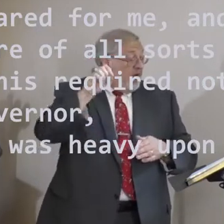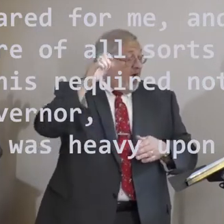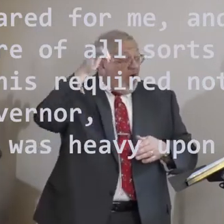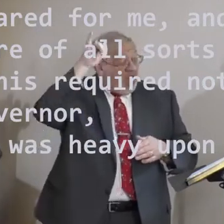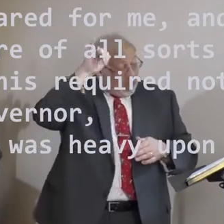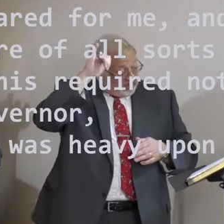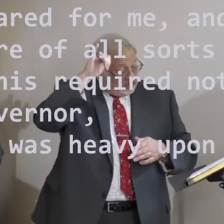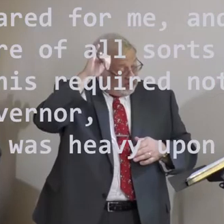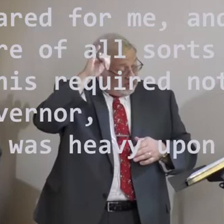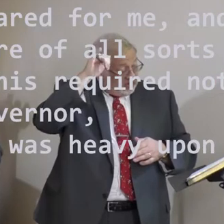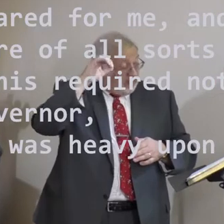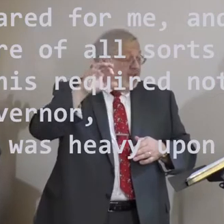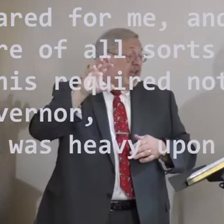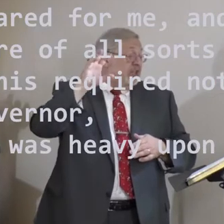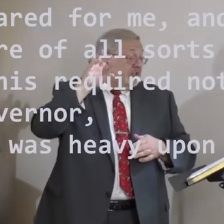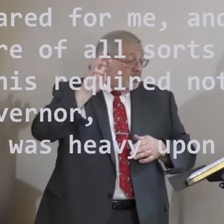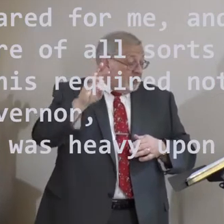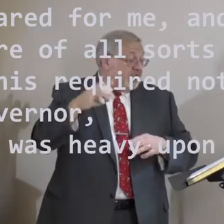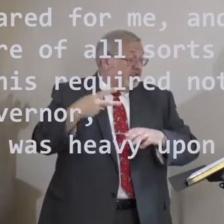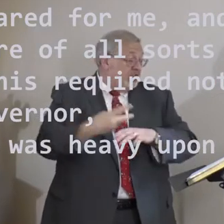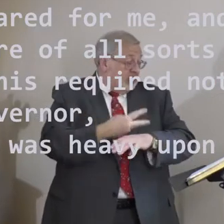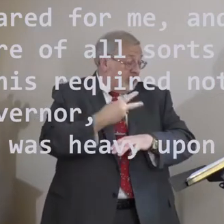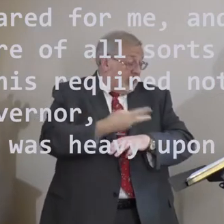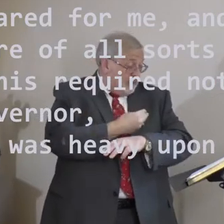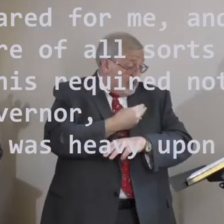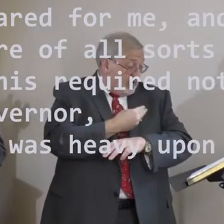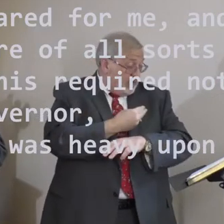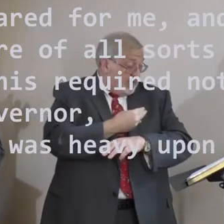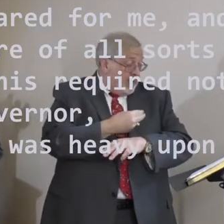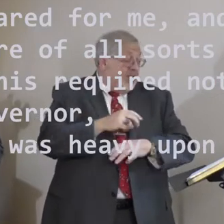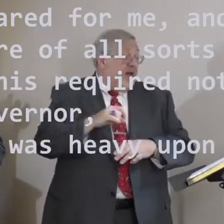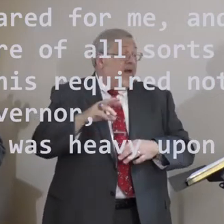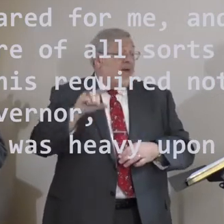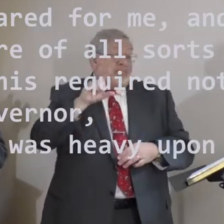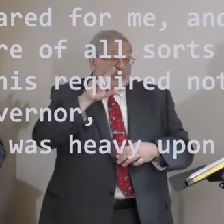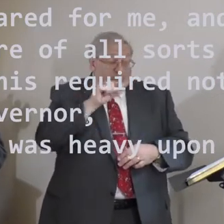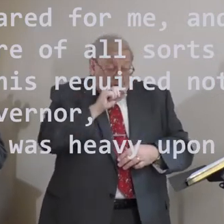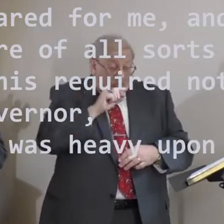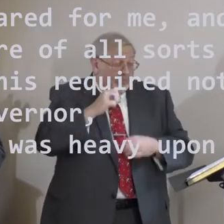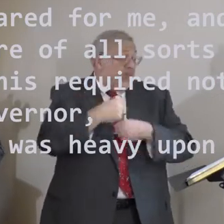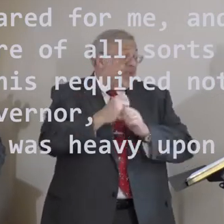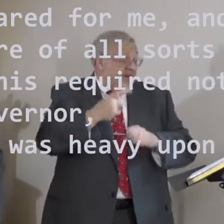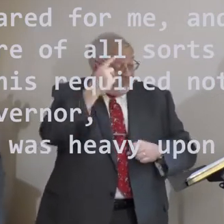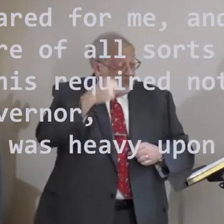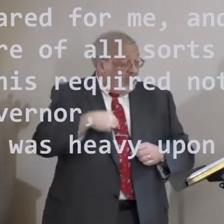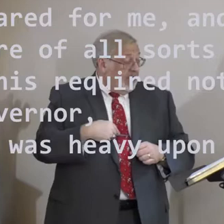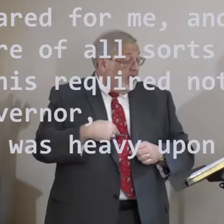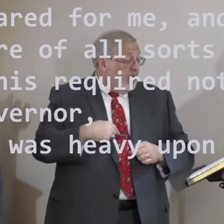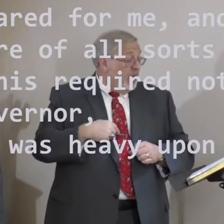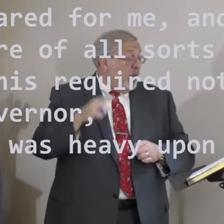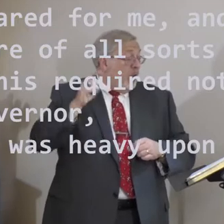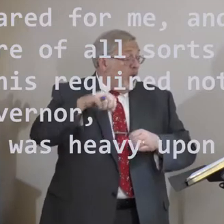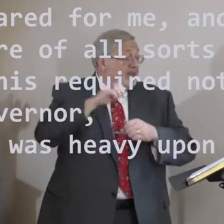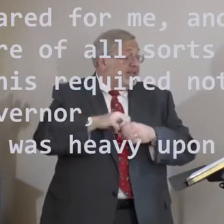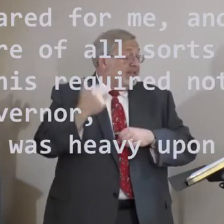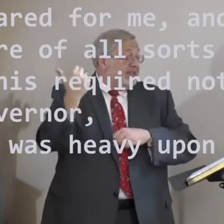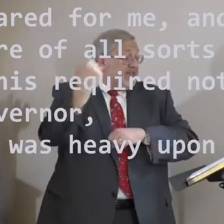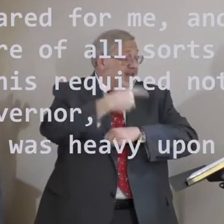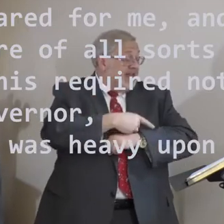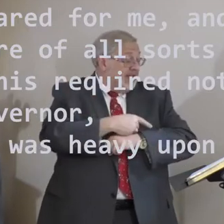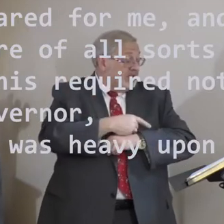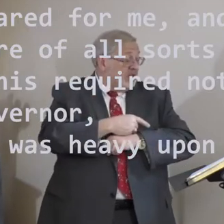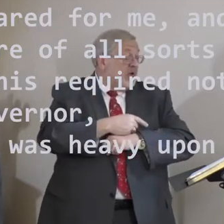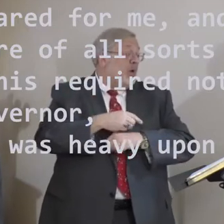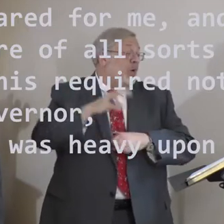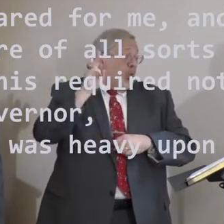and six choice sheep, also fowls were prepared for me, and once in ten days store of all sorts of